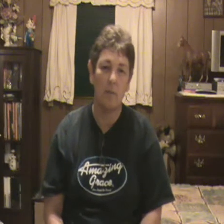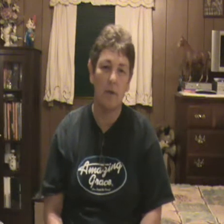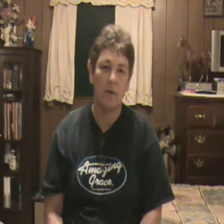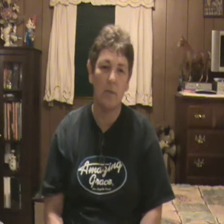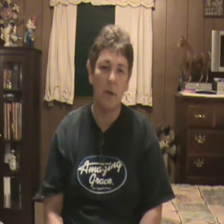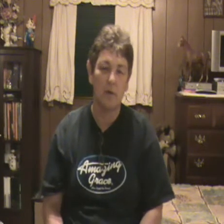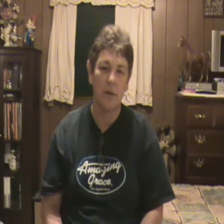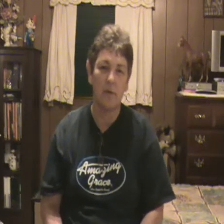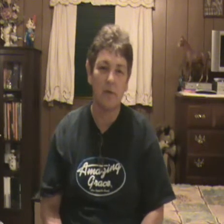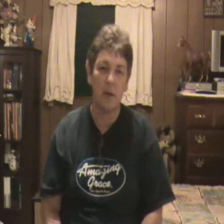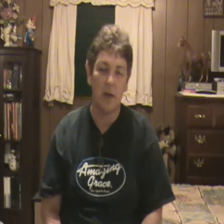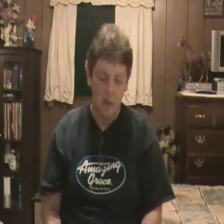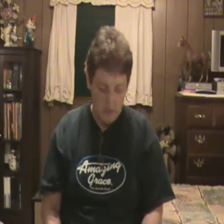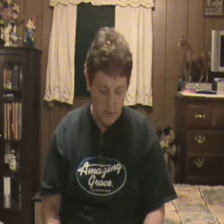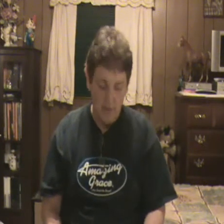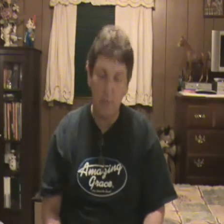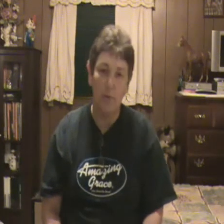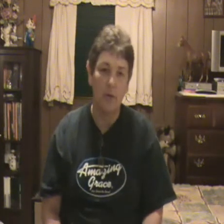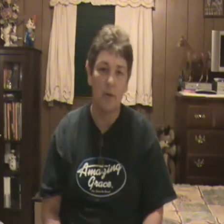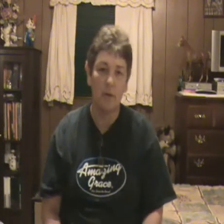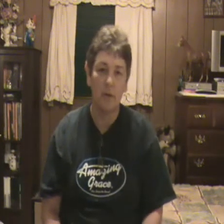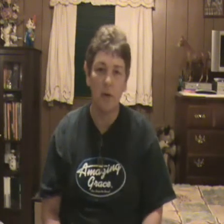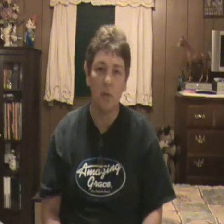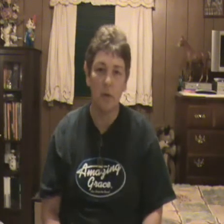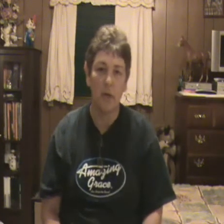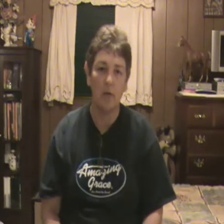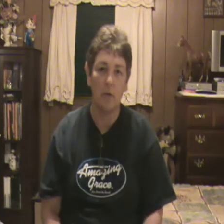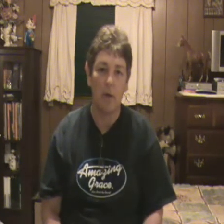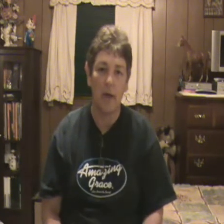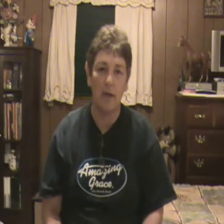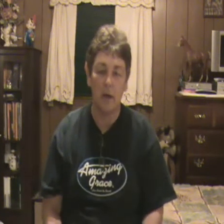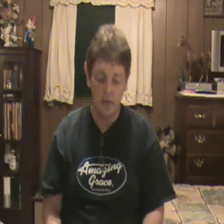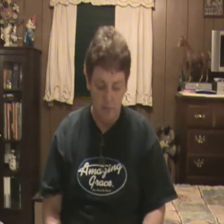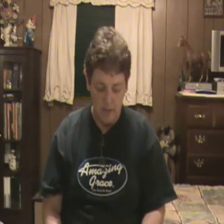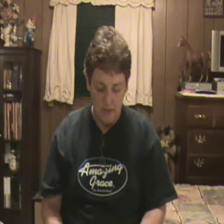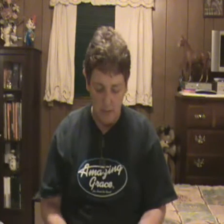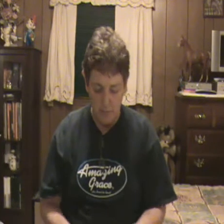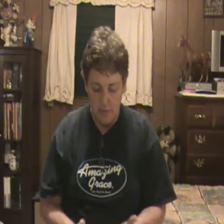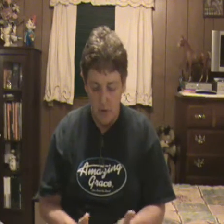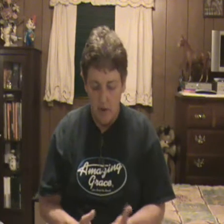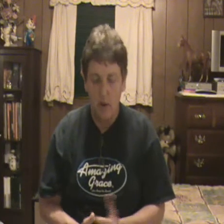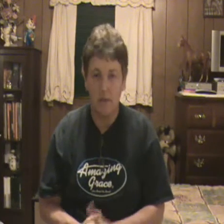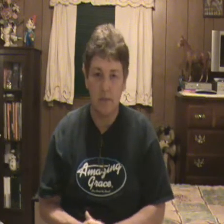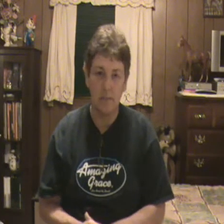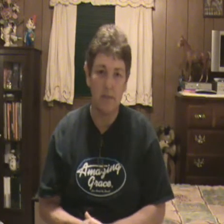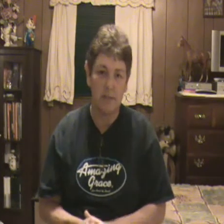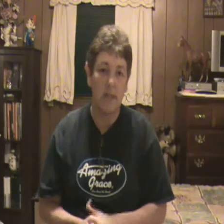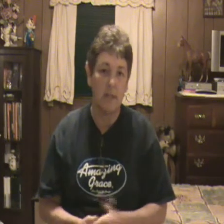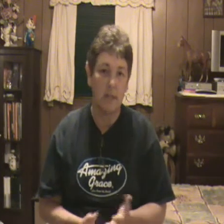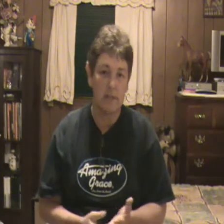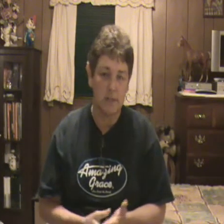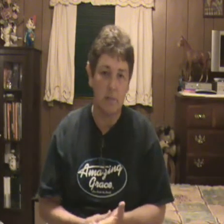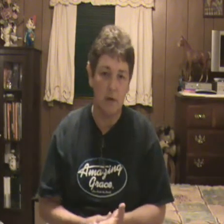But most of us do have a pretty good recovery rate. You may end up with some tingling and some